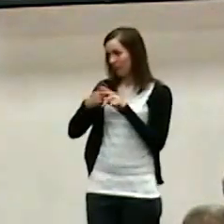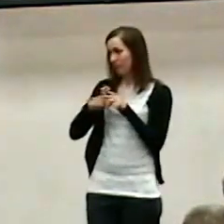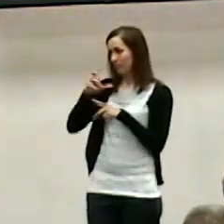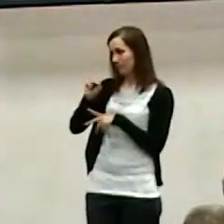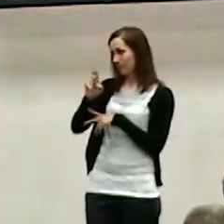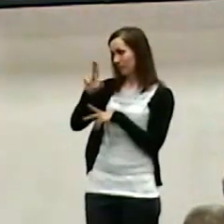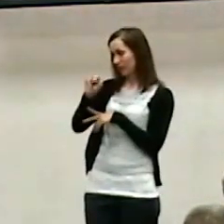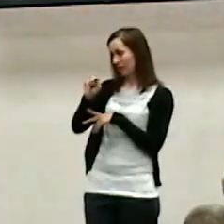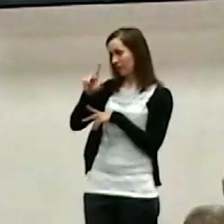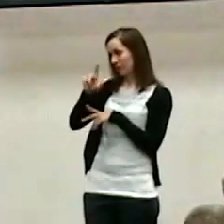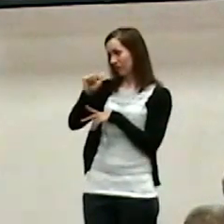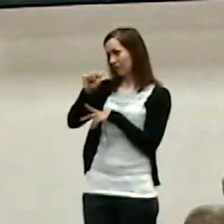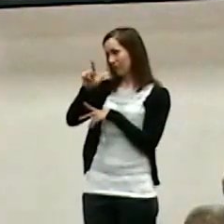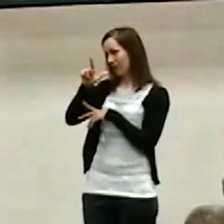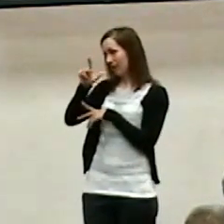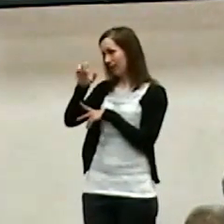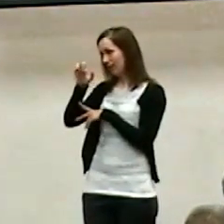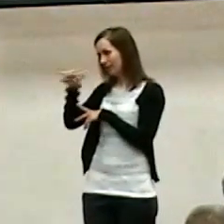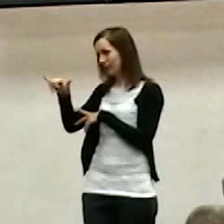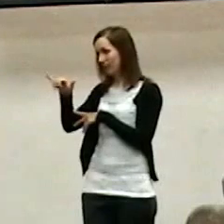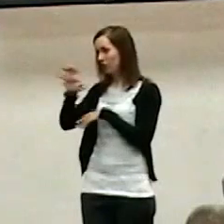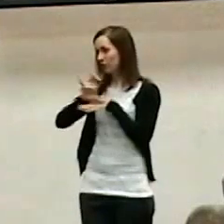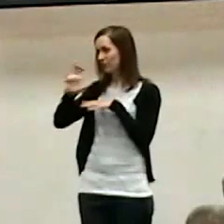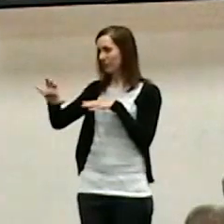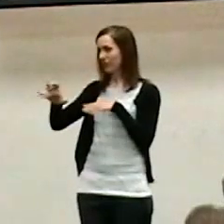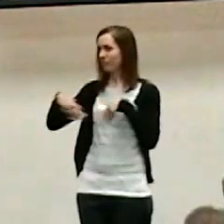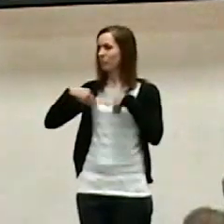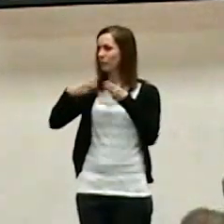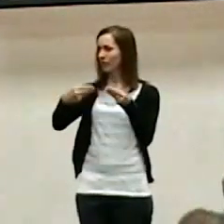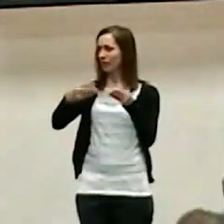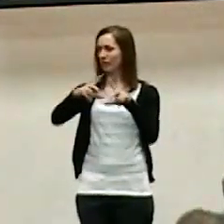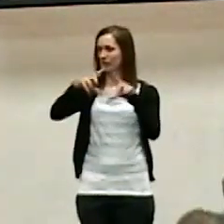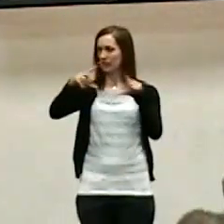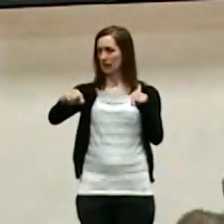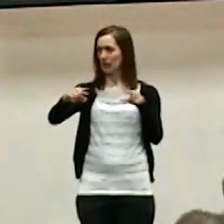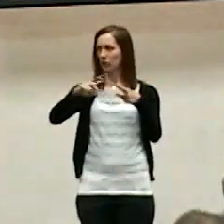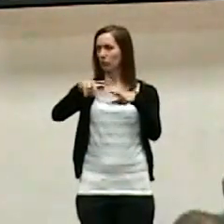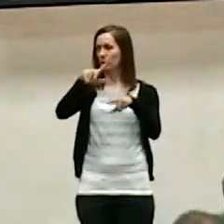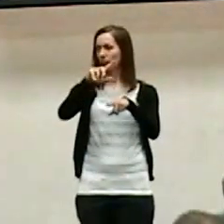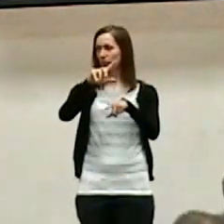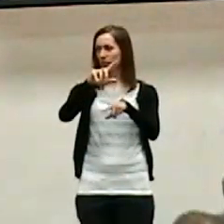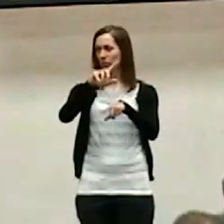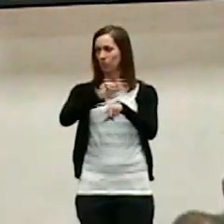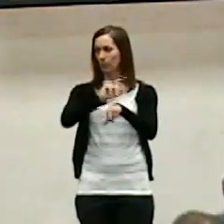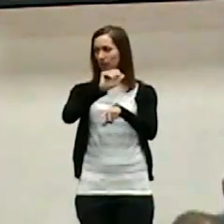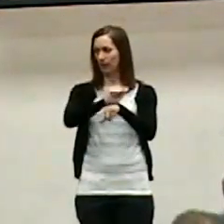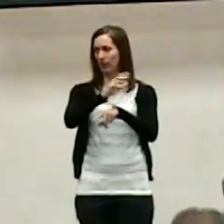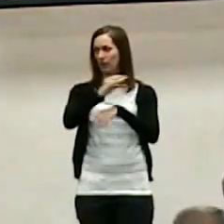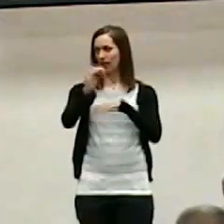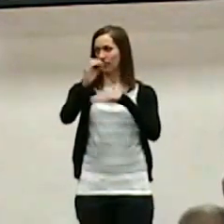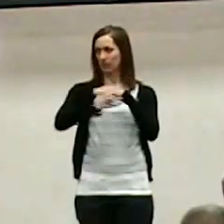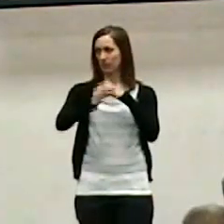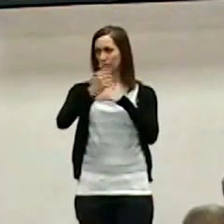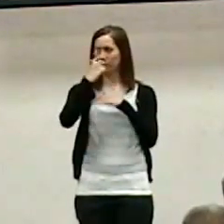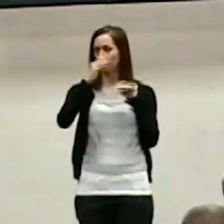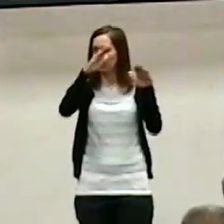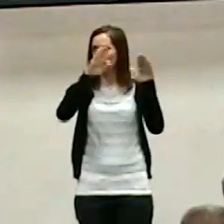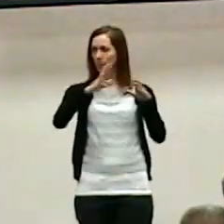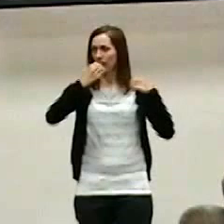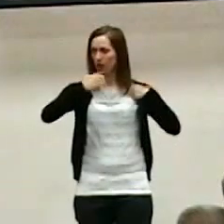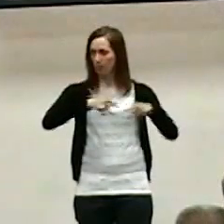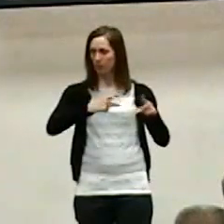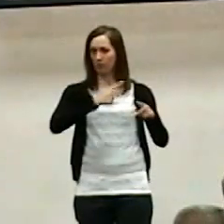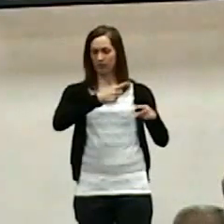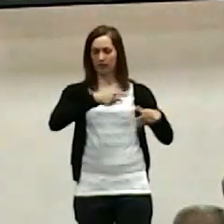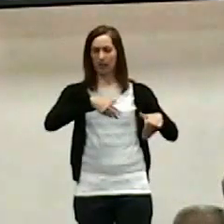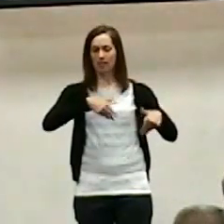of Christ to present this check to sunset and to Truett Adair for the great opportunity that he